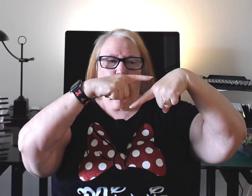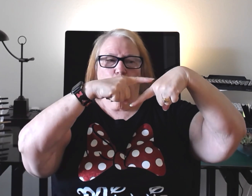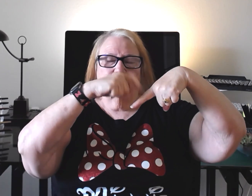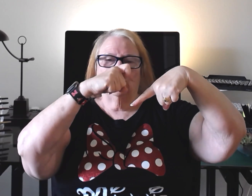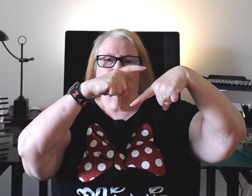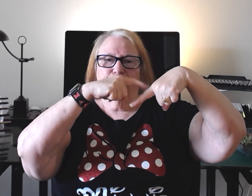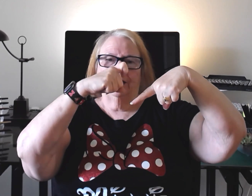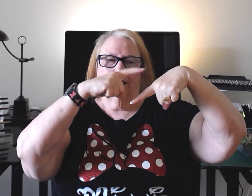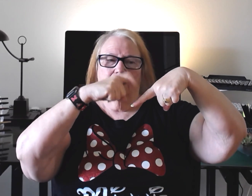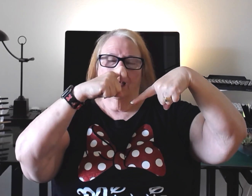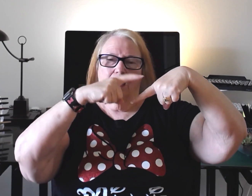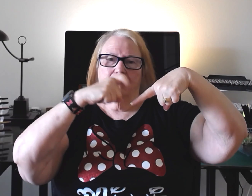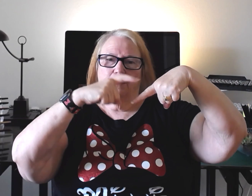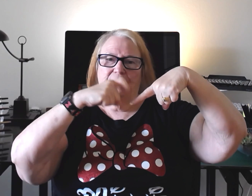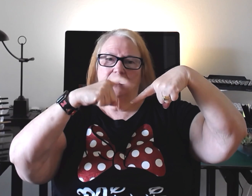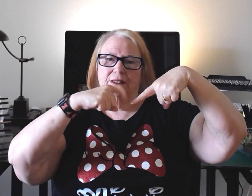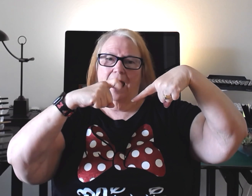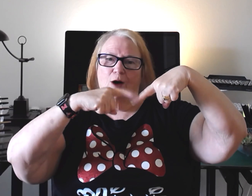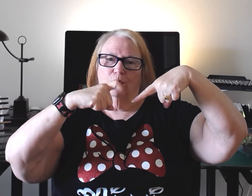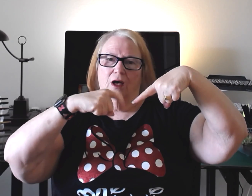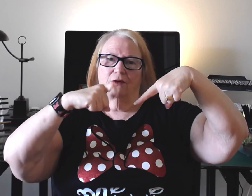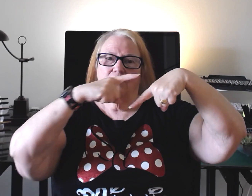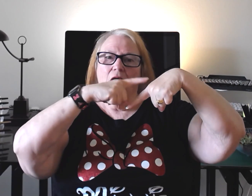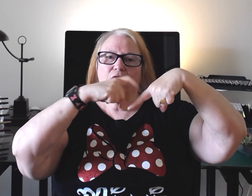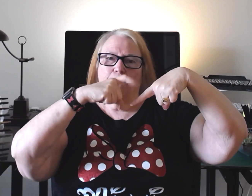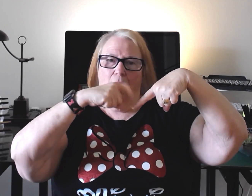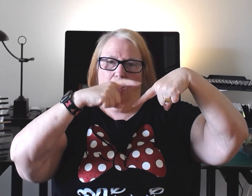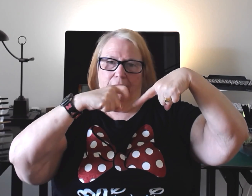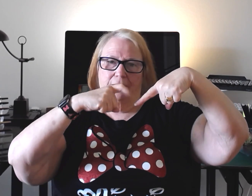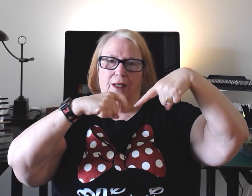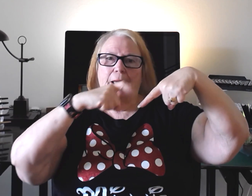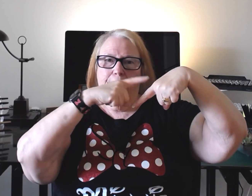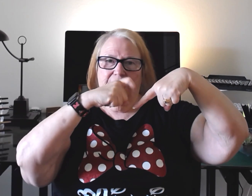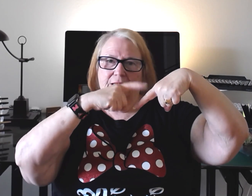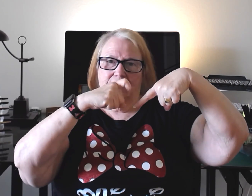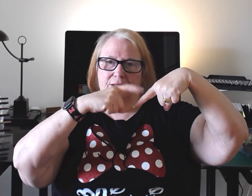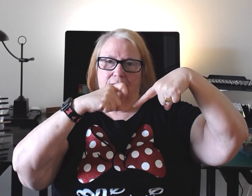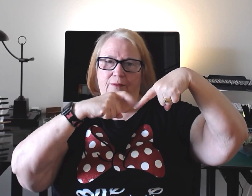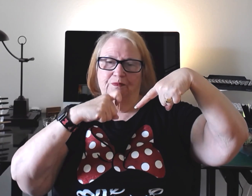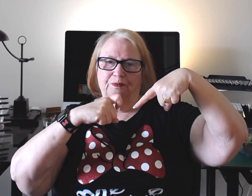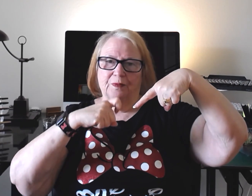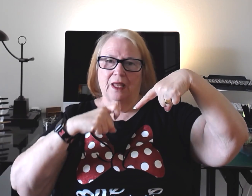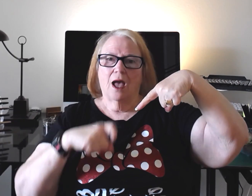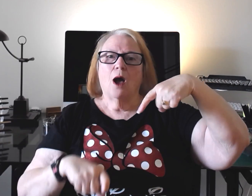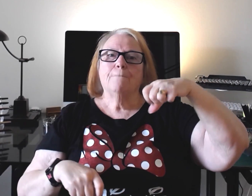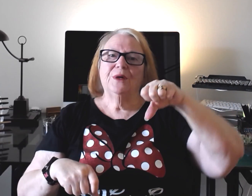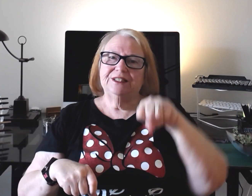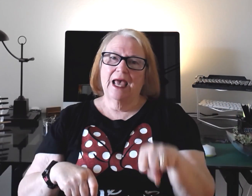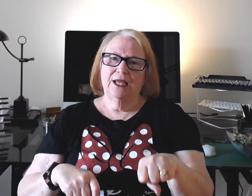going to flick the peas out of the pod. Peas. Potato.